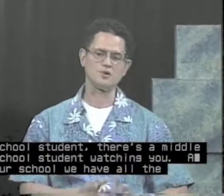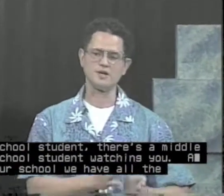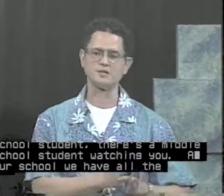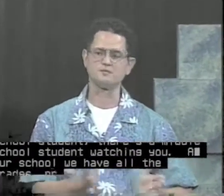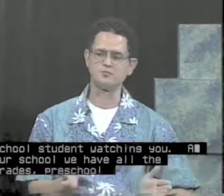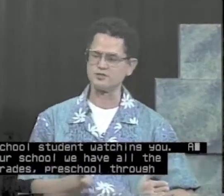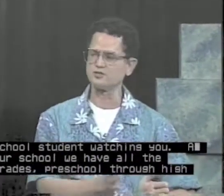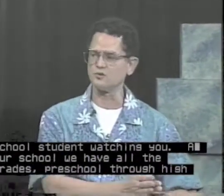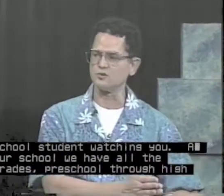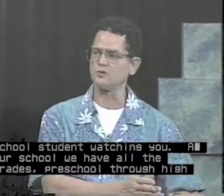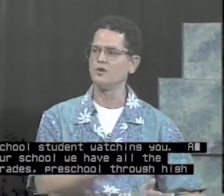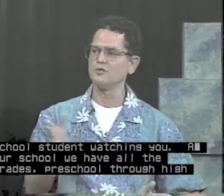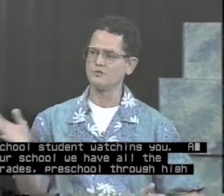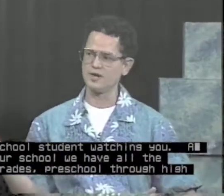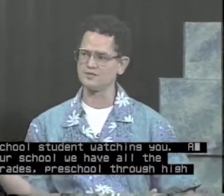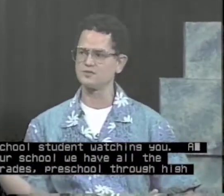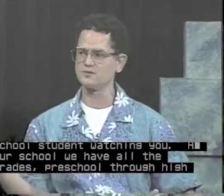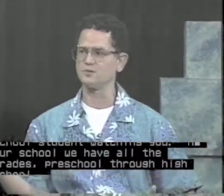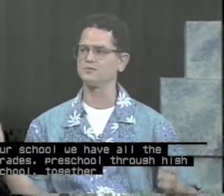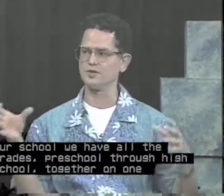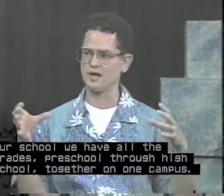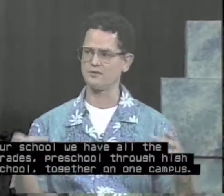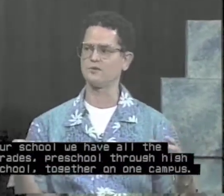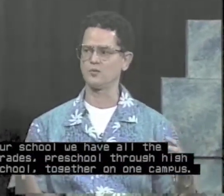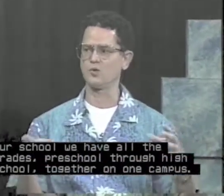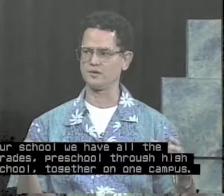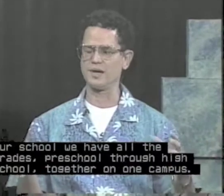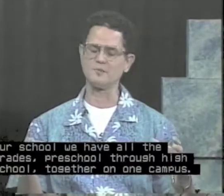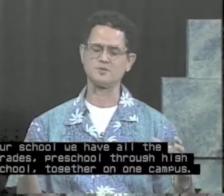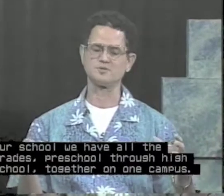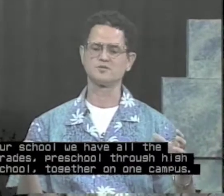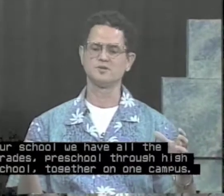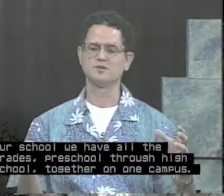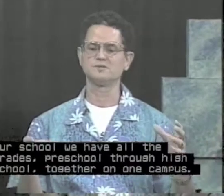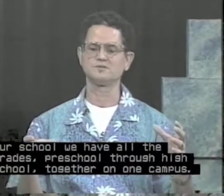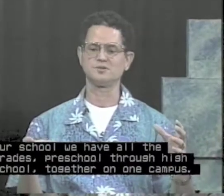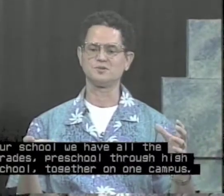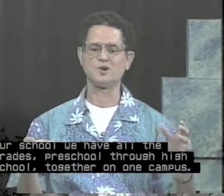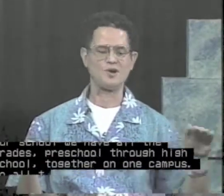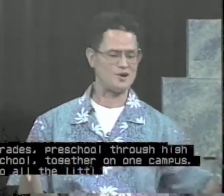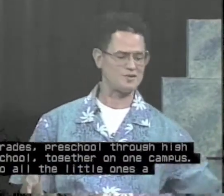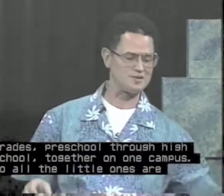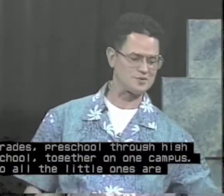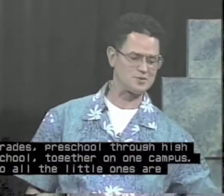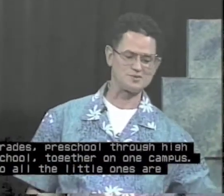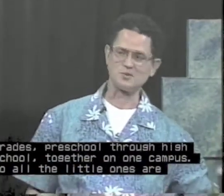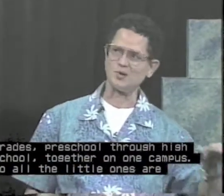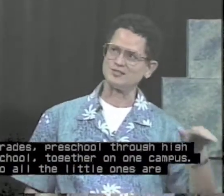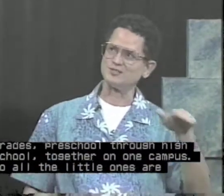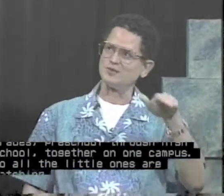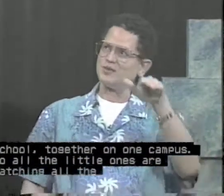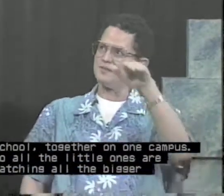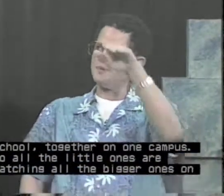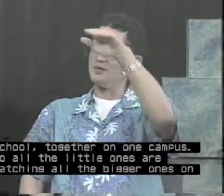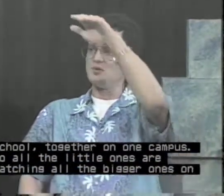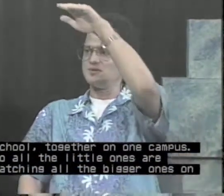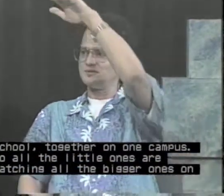grades, preschool through high school, together on one campus. So all the little ones are watching all the bigger ones.